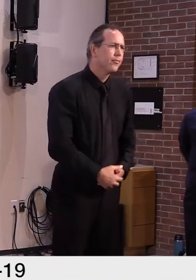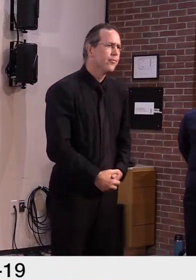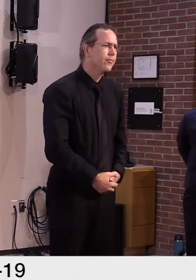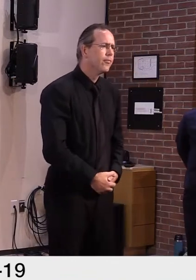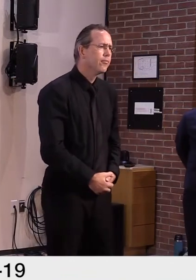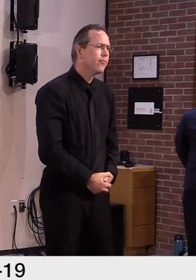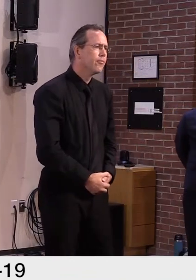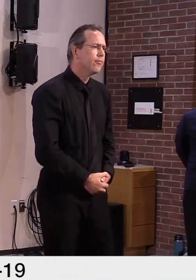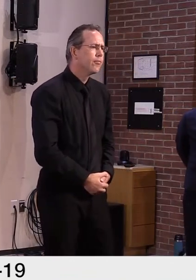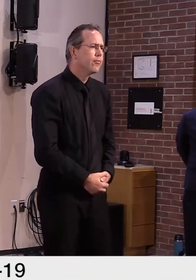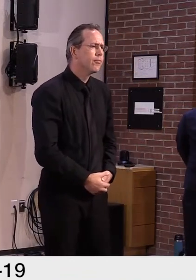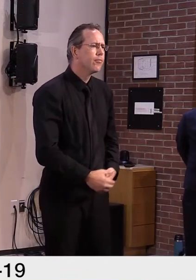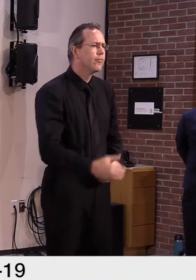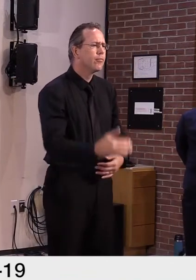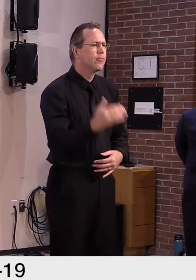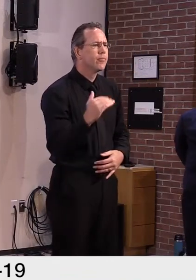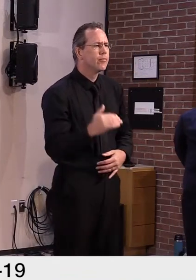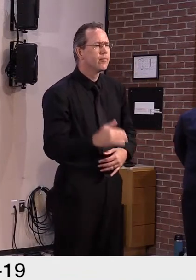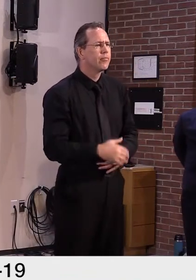Eric, the Times Argus.